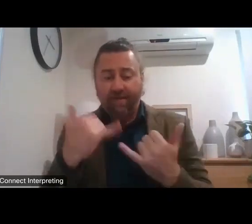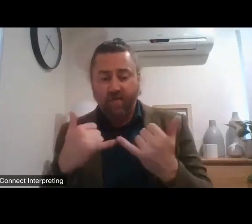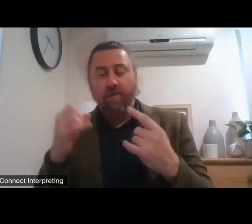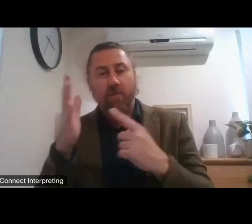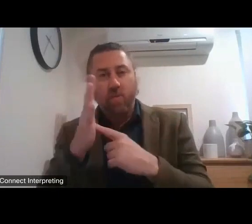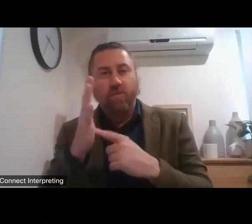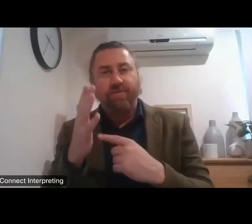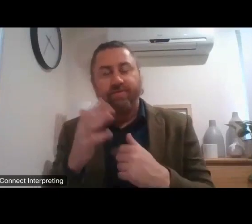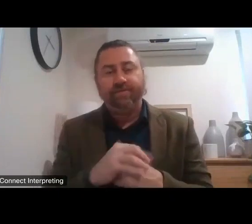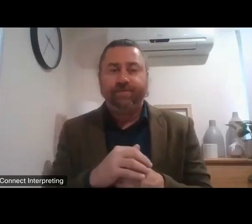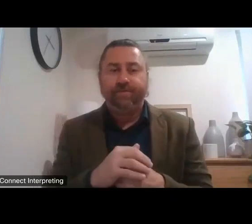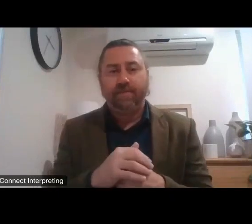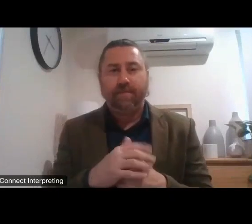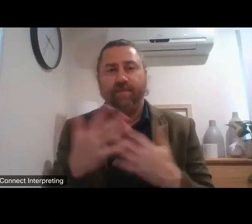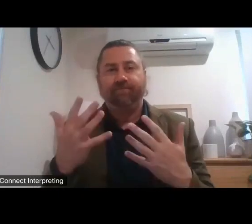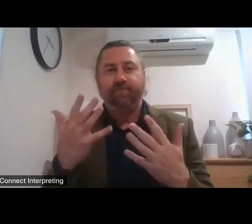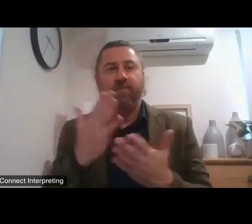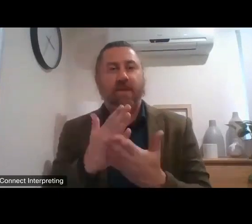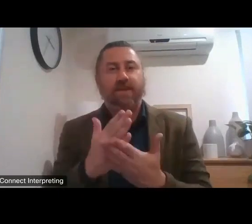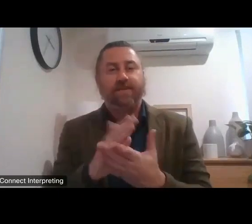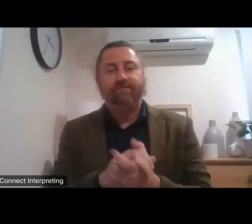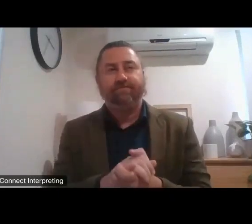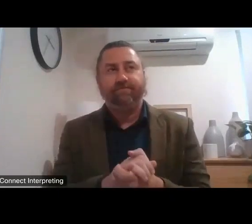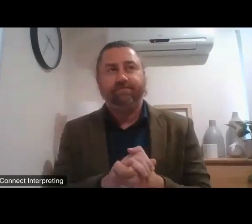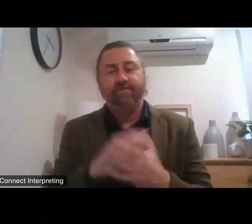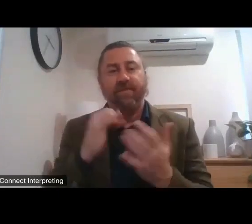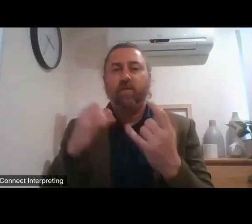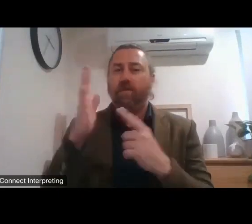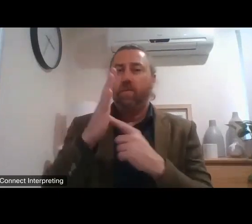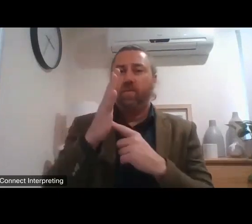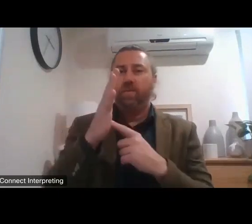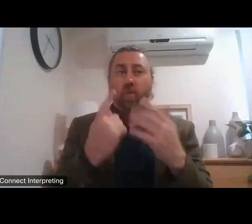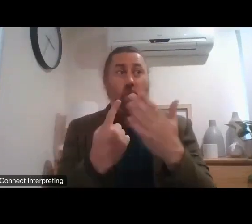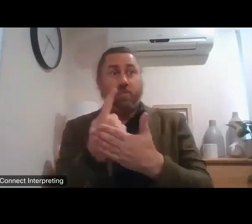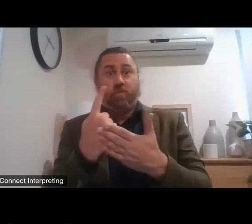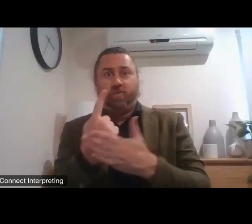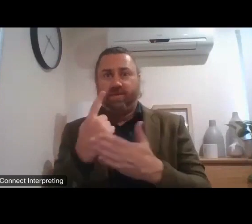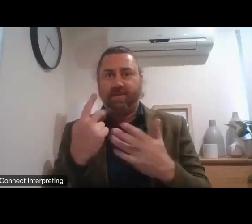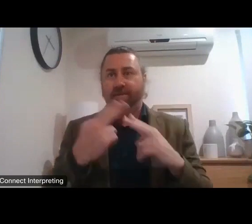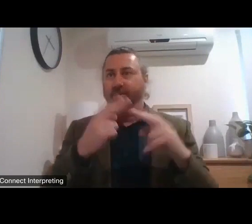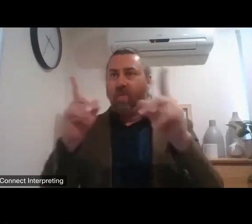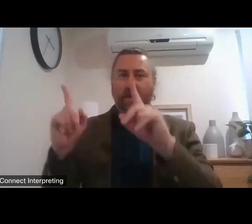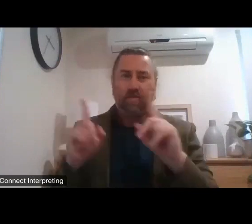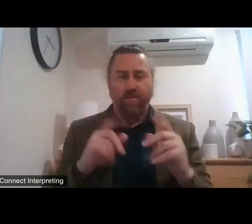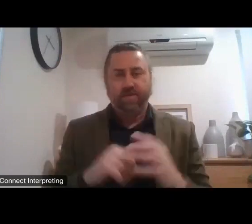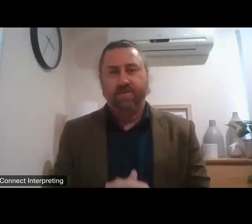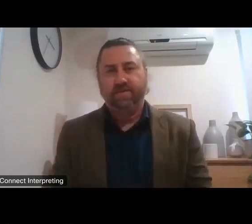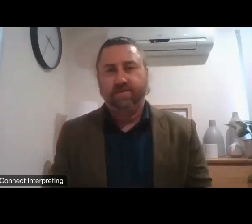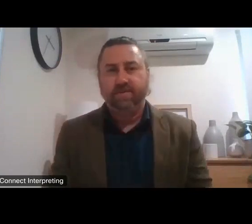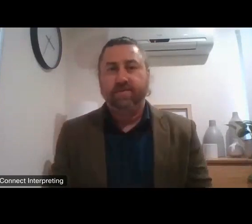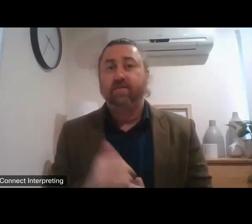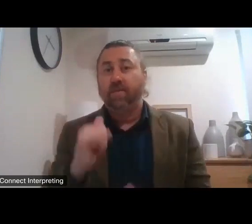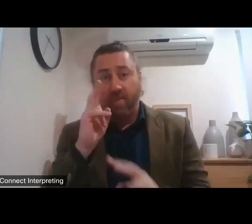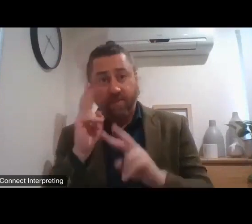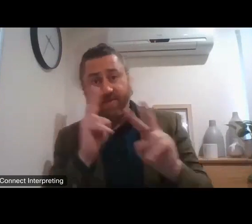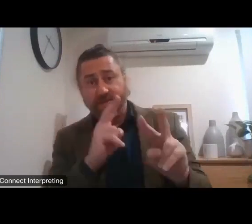know, it's, it's just a really important moment. And as you'll hear this afternoon,